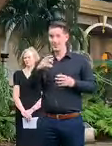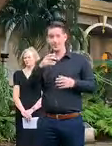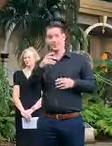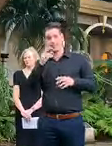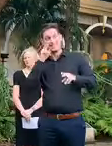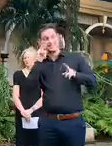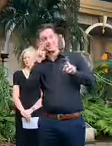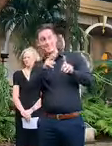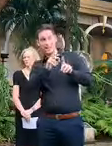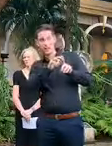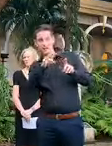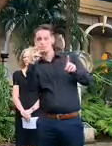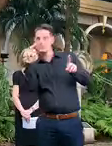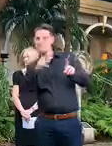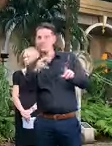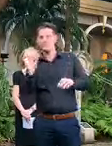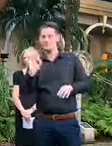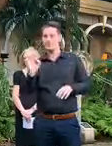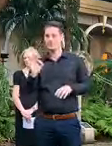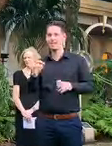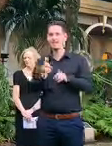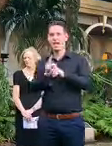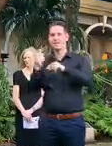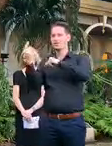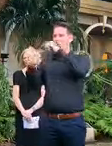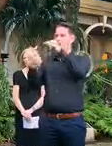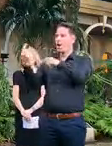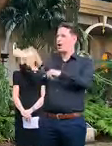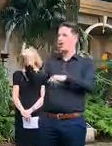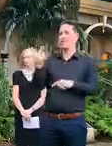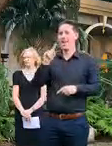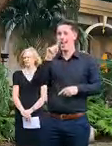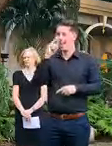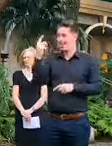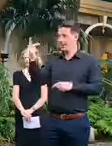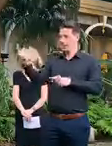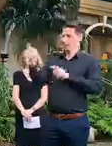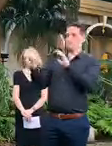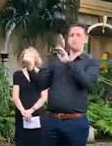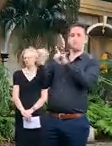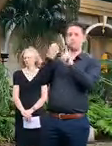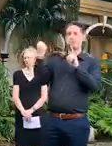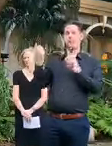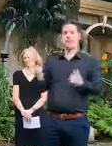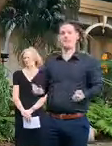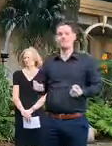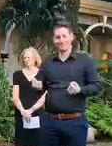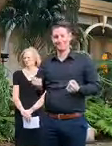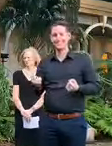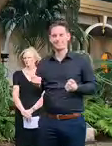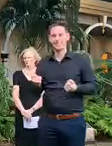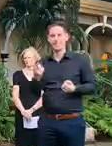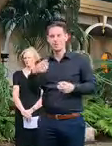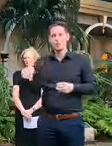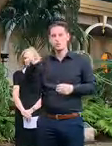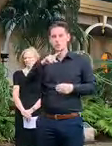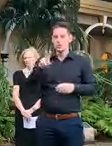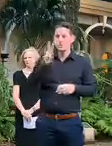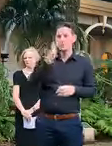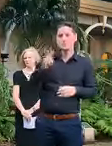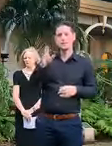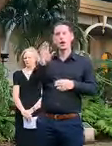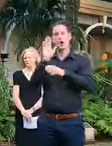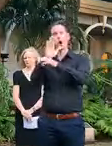it's a bit like when you can't see a cyclone coming until it arrives and i think people only have to see the images